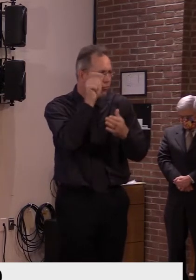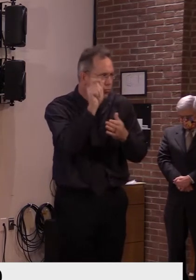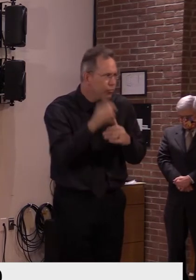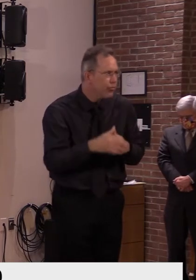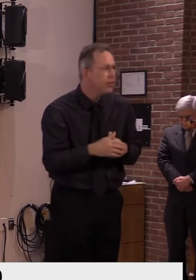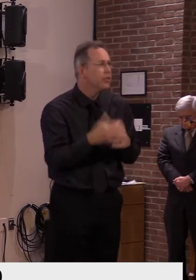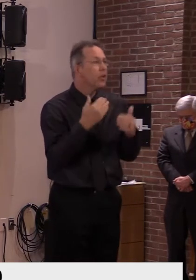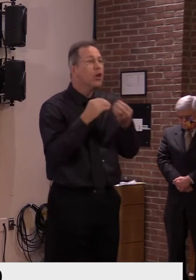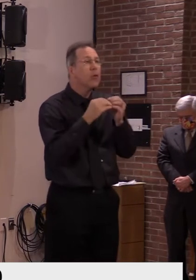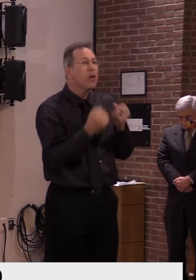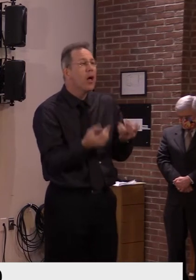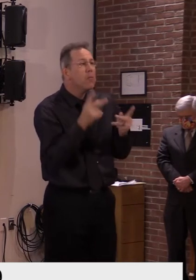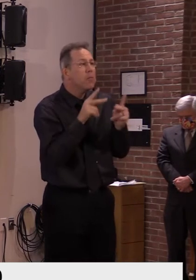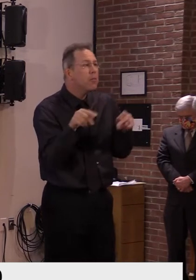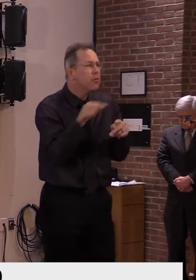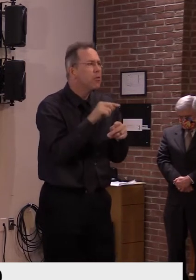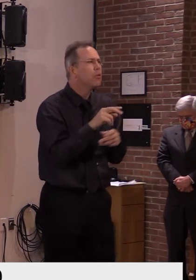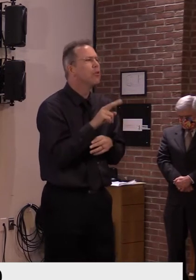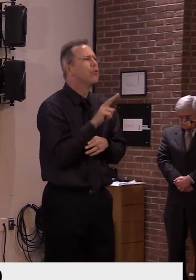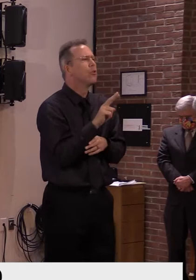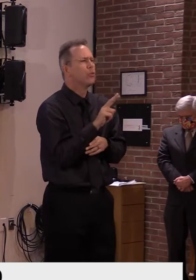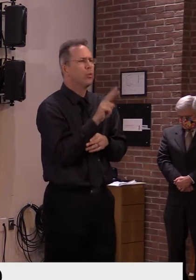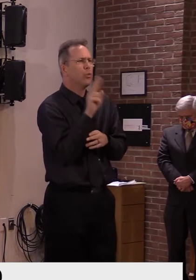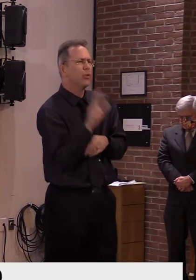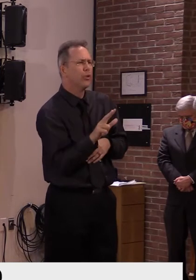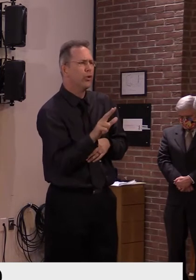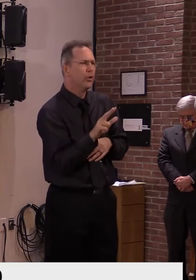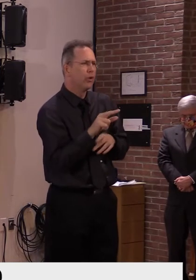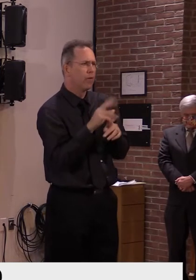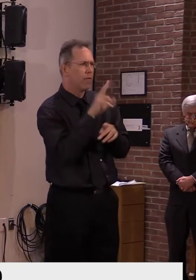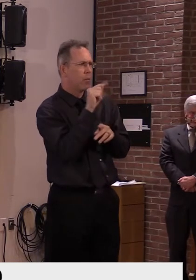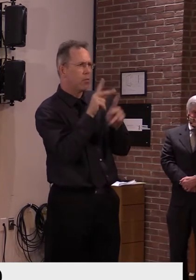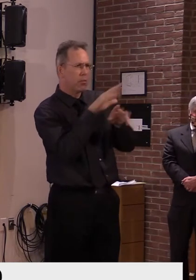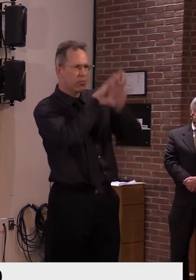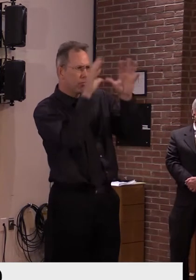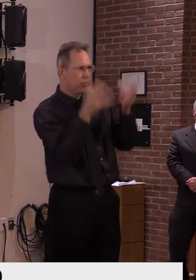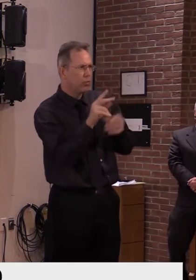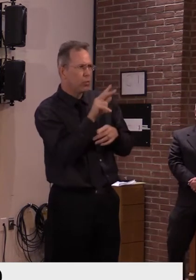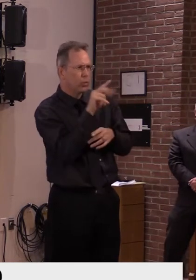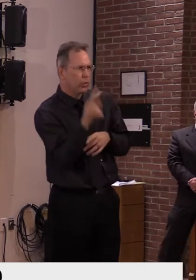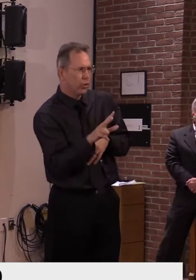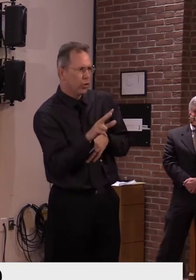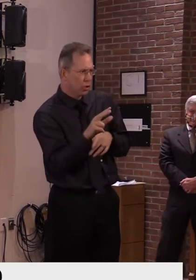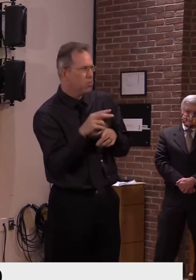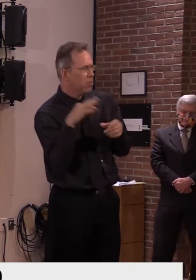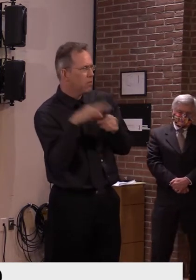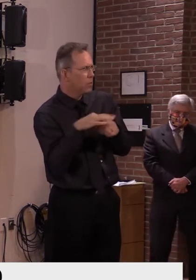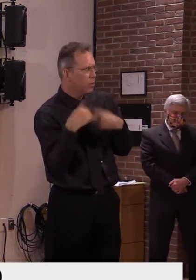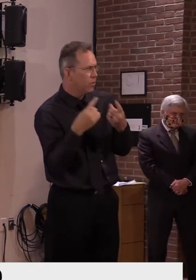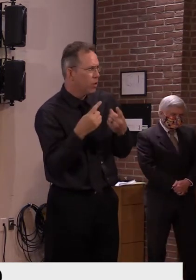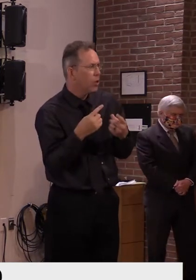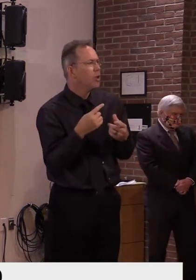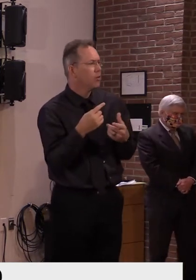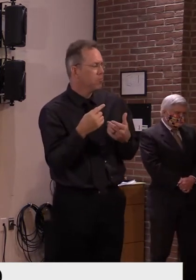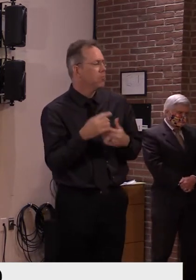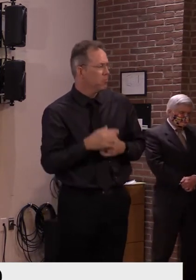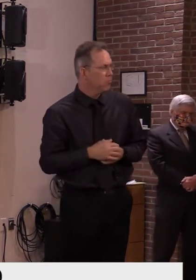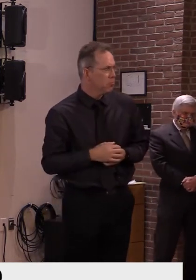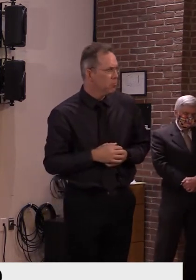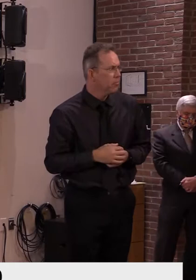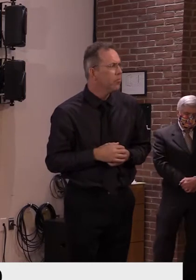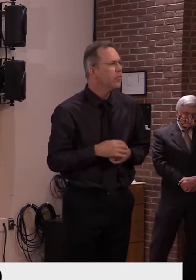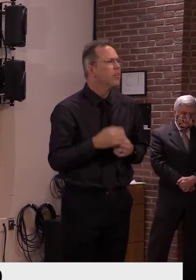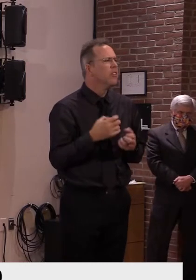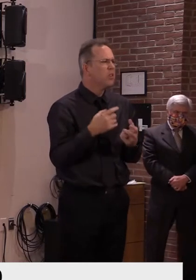two-thirds of the total number of votes that were cast in the last presidential election in 2015. When this